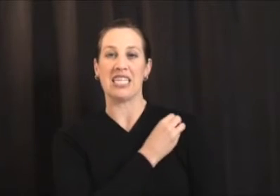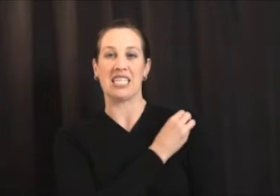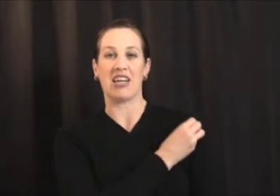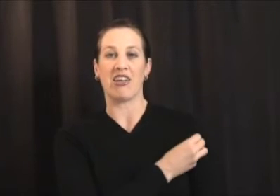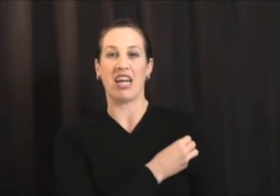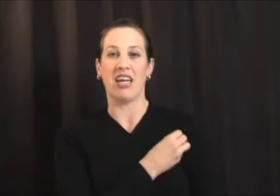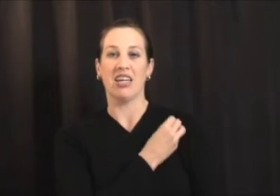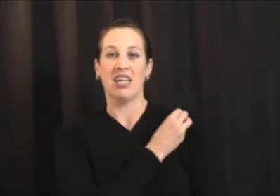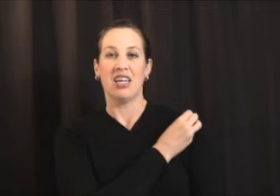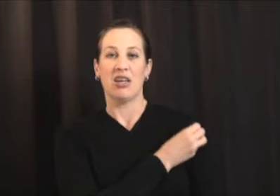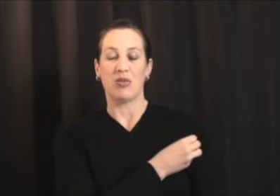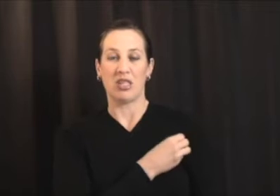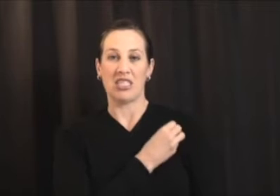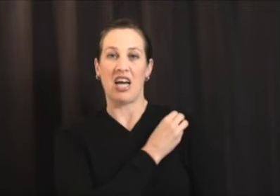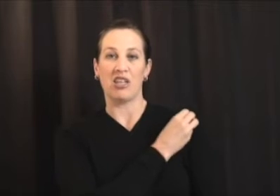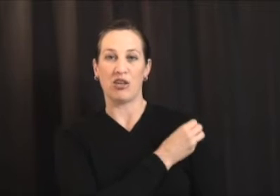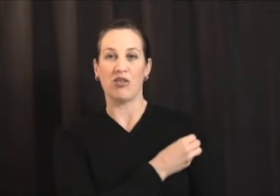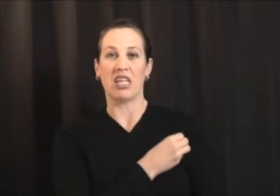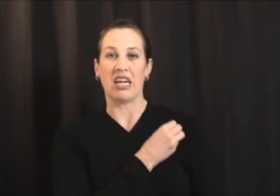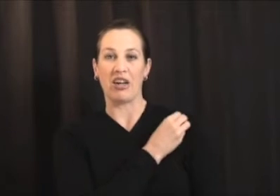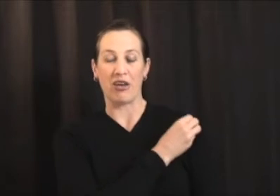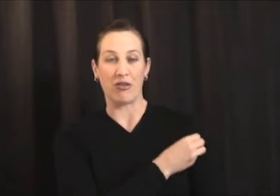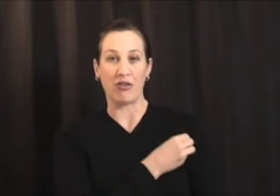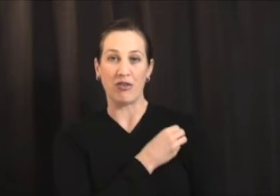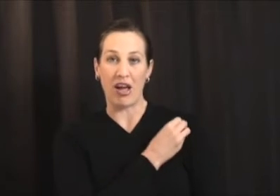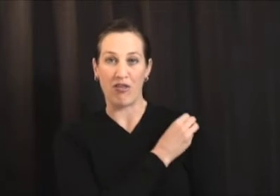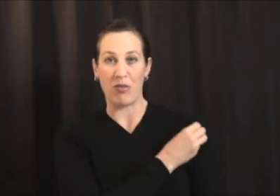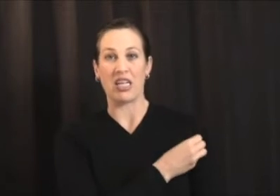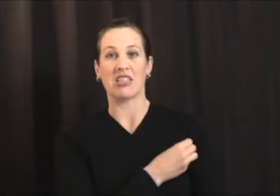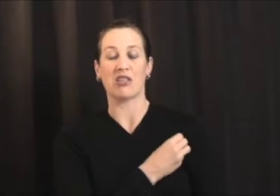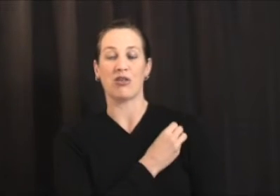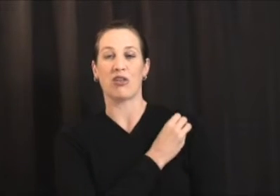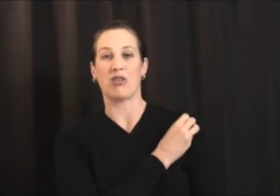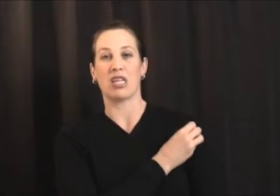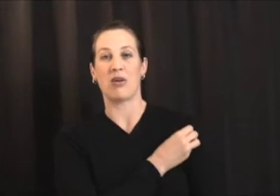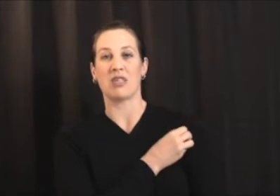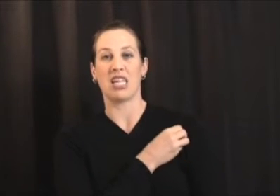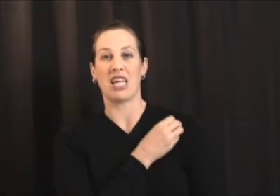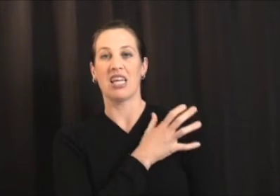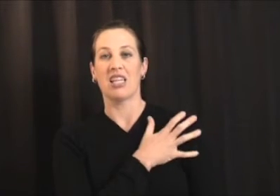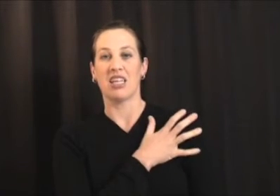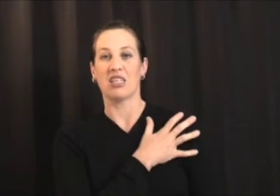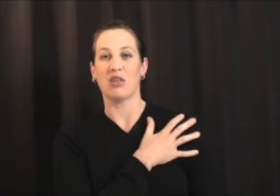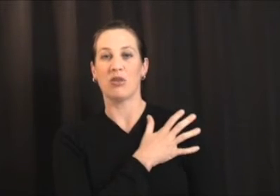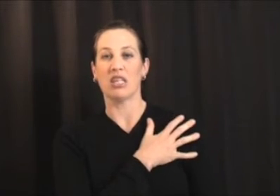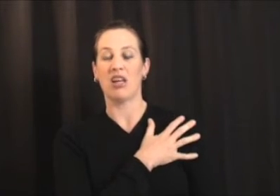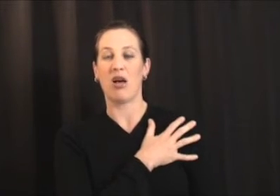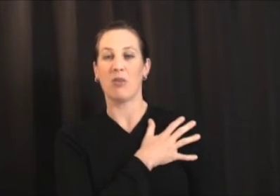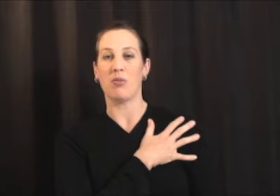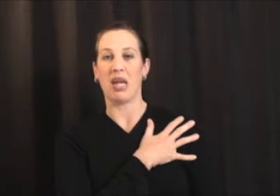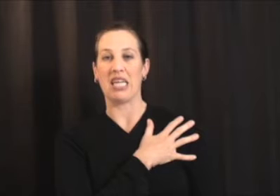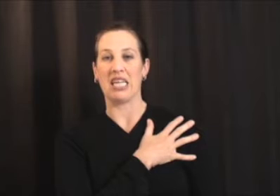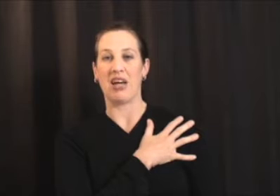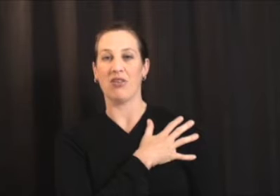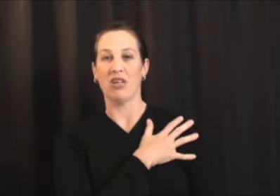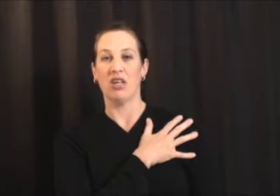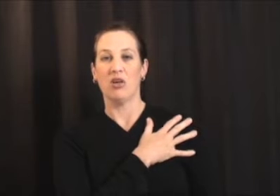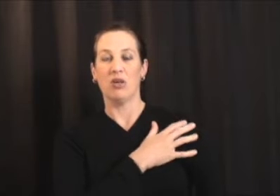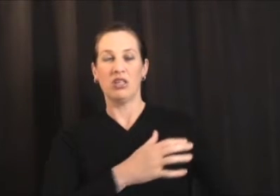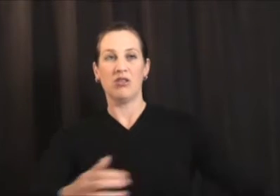area and massage over the area for five minutes two or three times a day. That's going to really calm the pain down. Once you